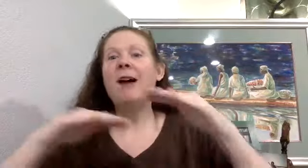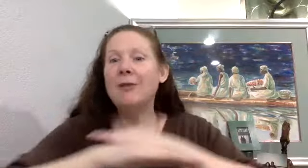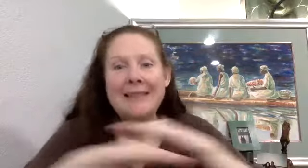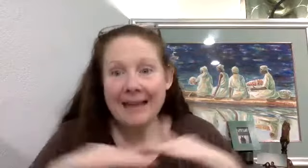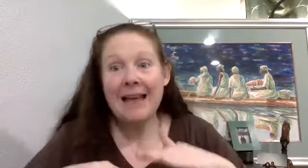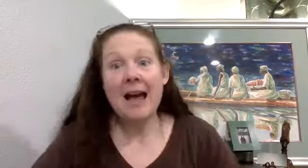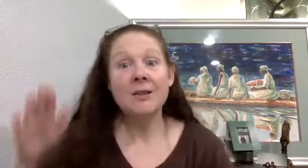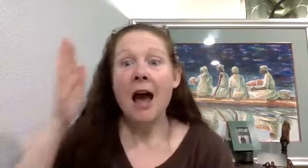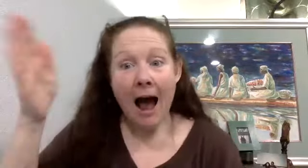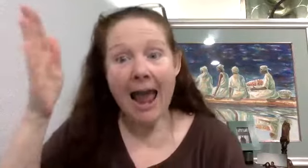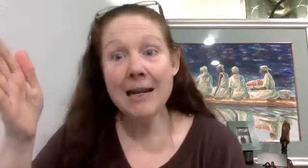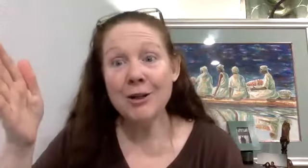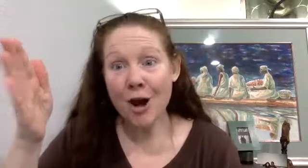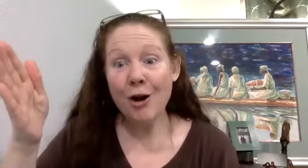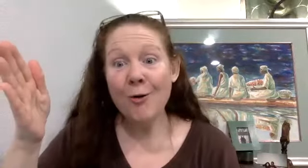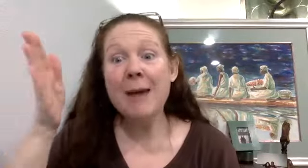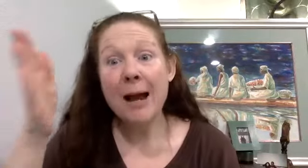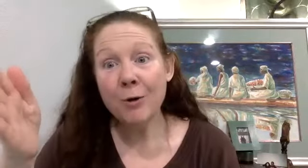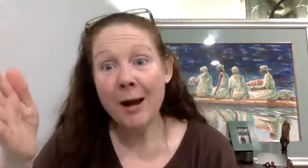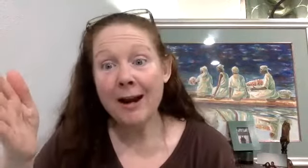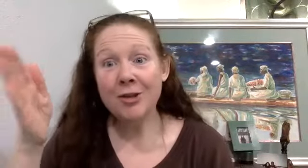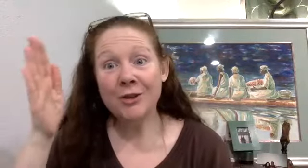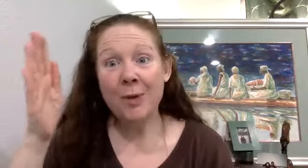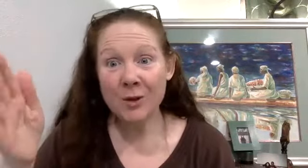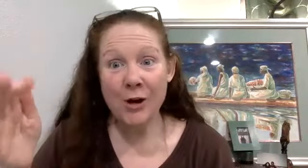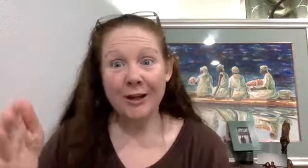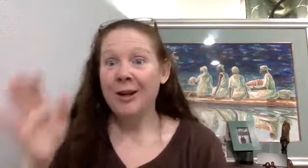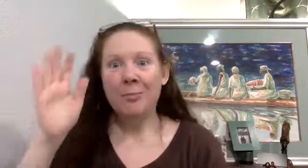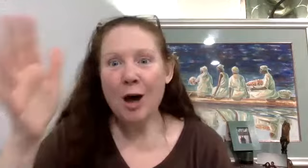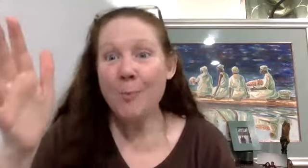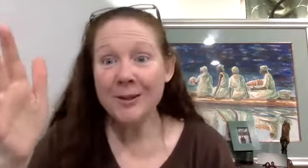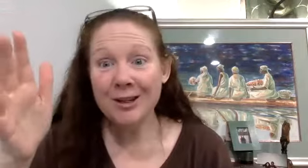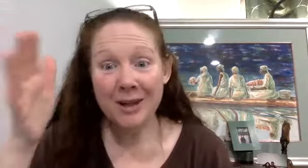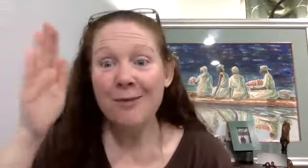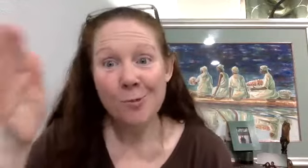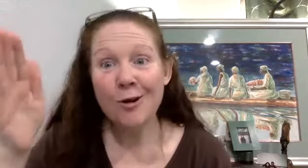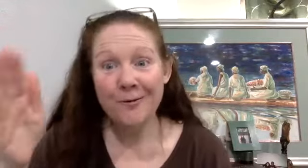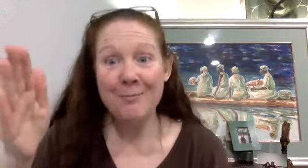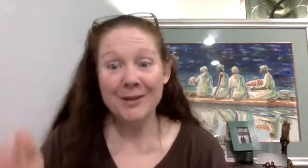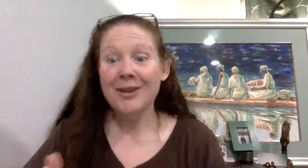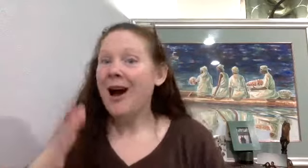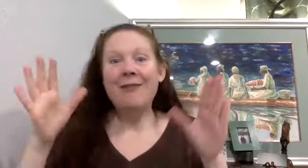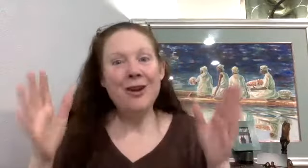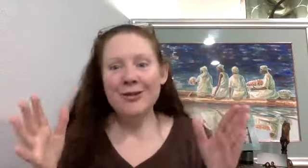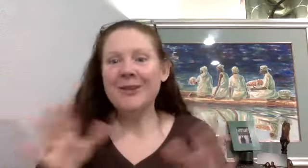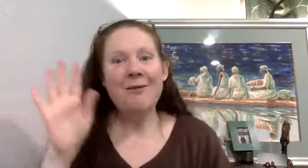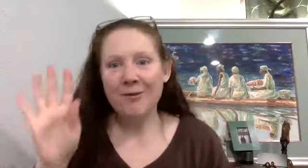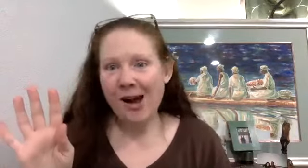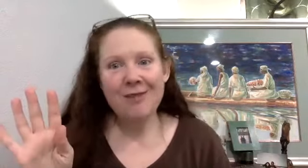virus dead last. I know a microbiologist in Botswana. But Lomi is going to become world famous. I've known this guy for five